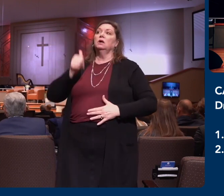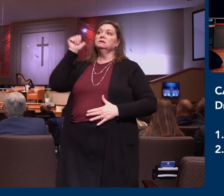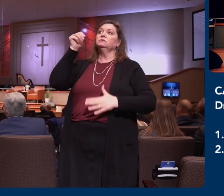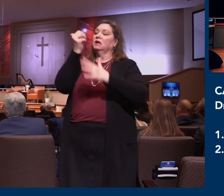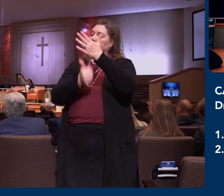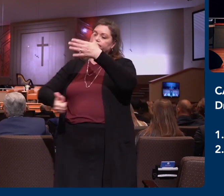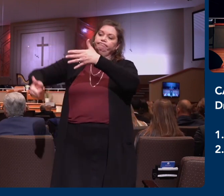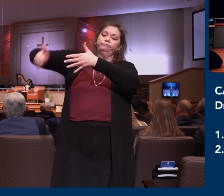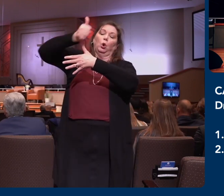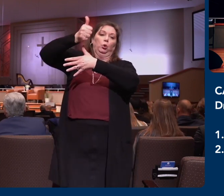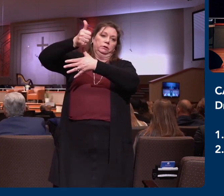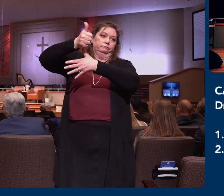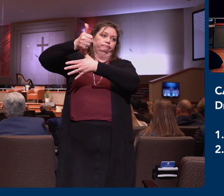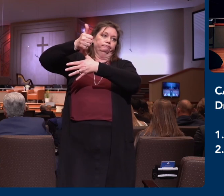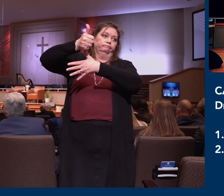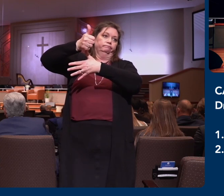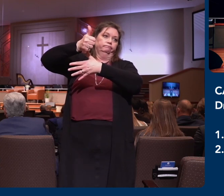And I know that sounds like, well, of course.